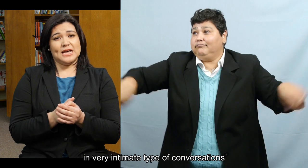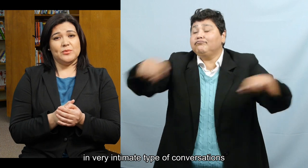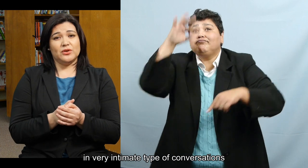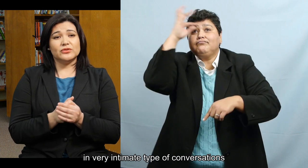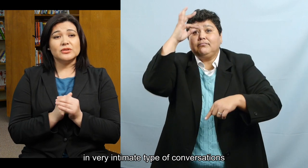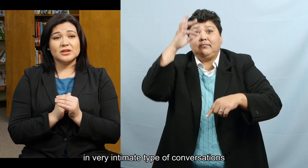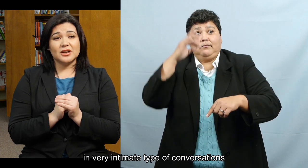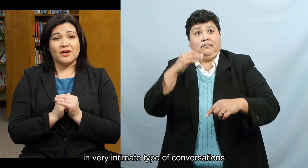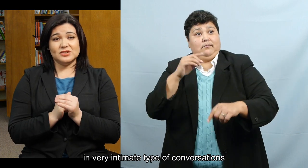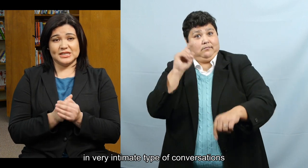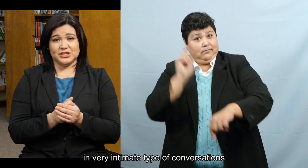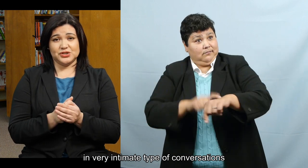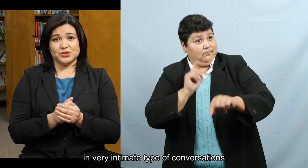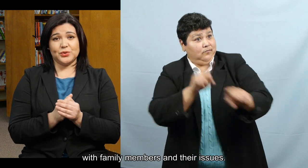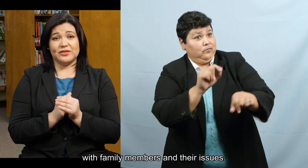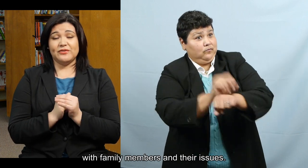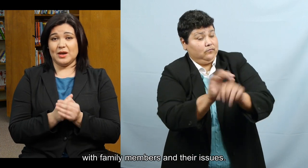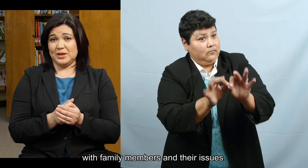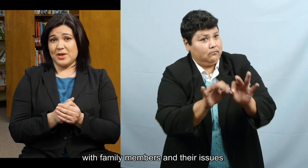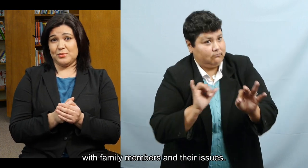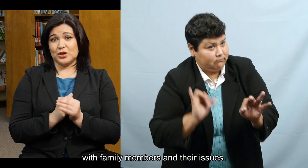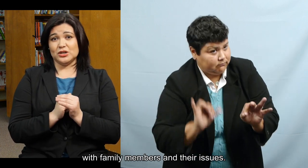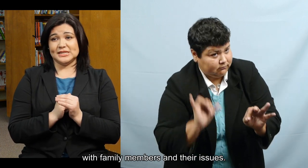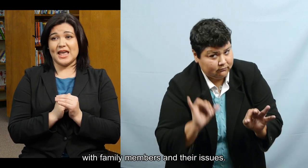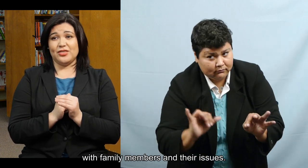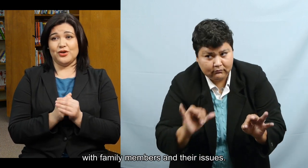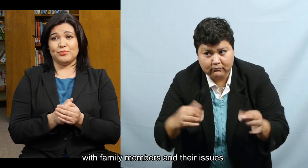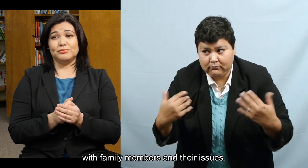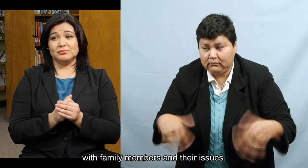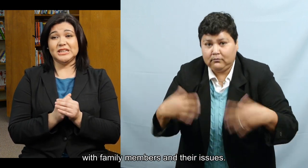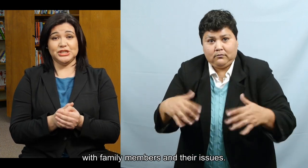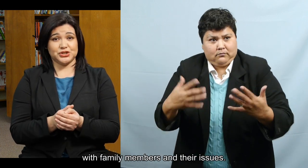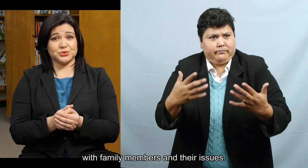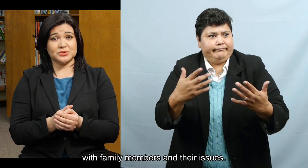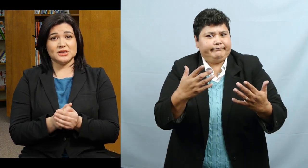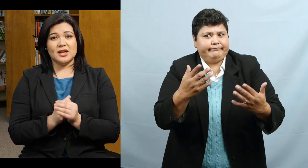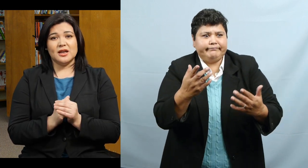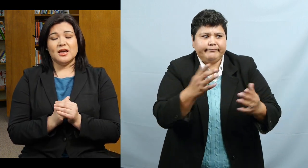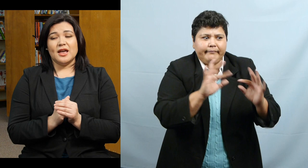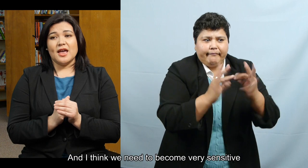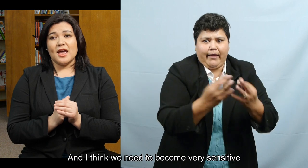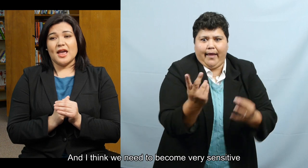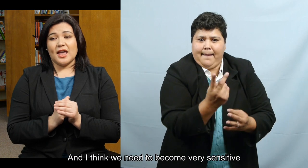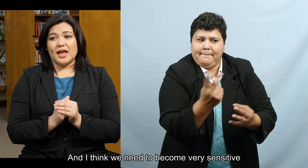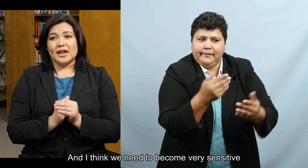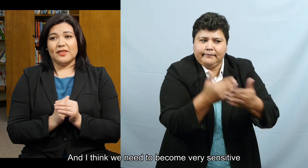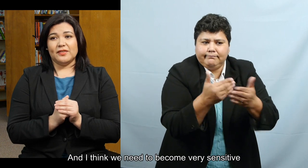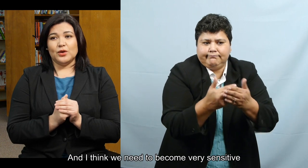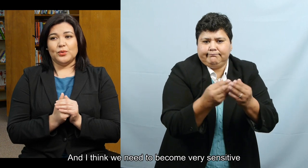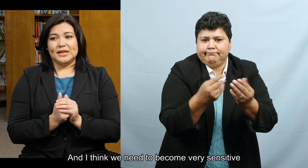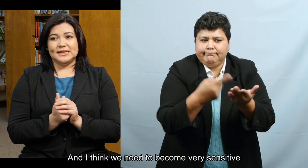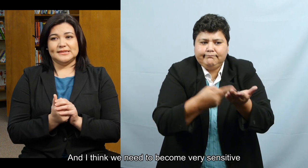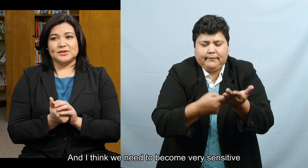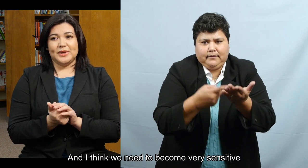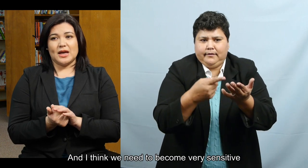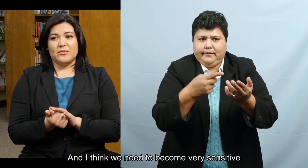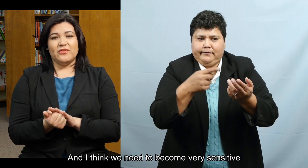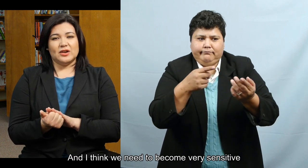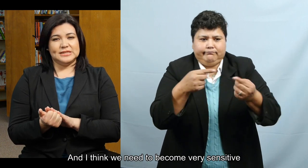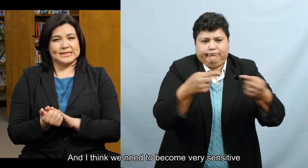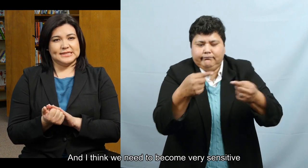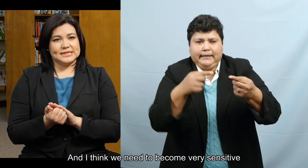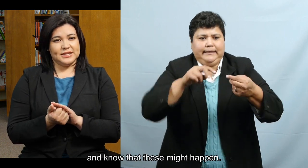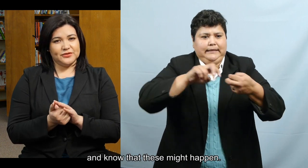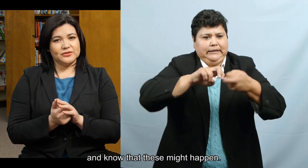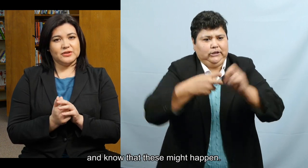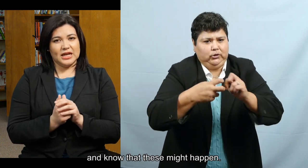intimate type of conversations with family members and their issues. And I think we need to know.